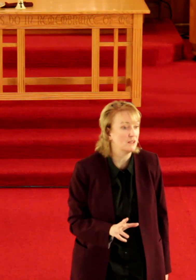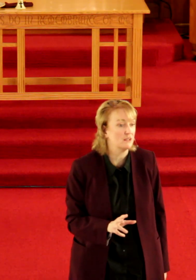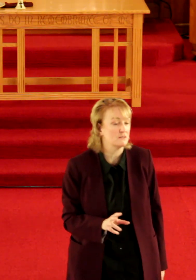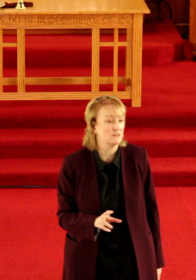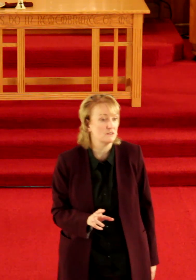things in this.